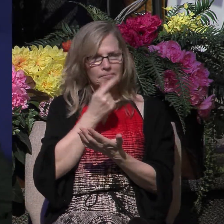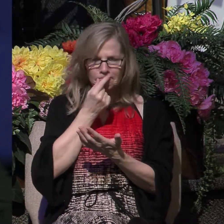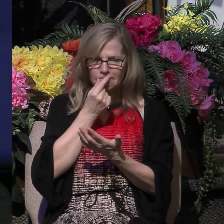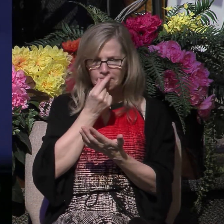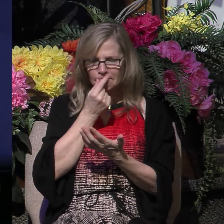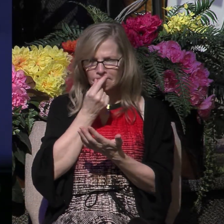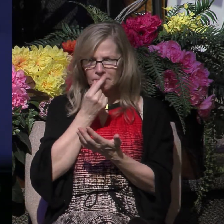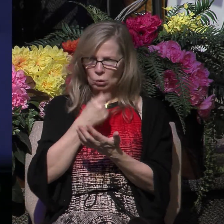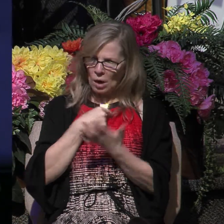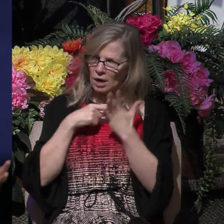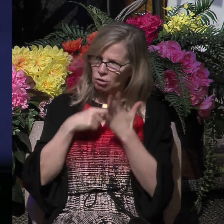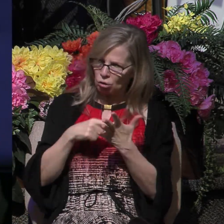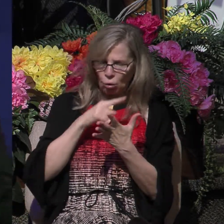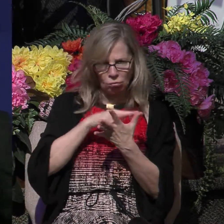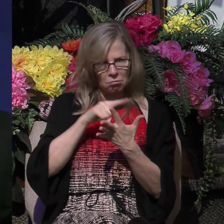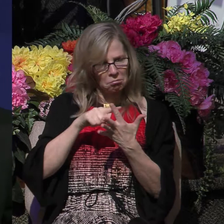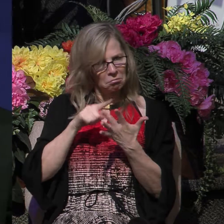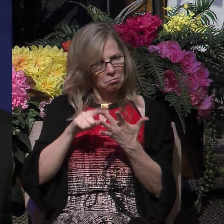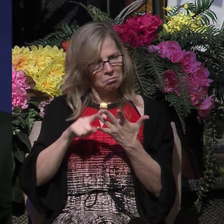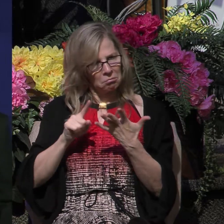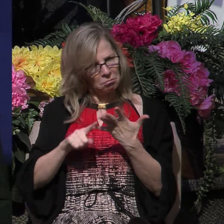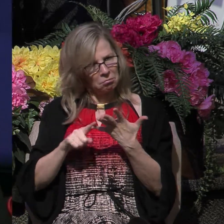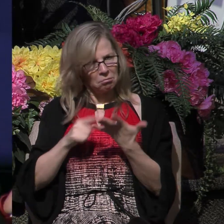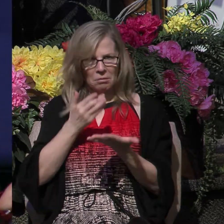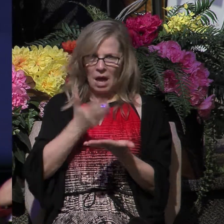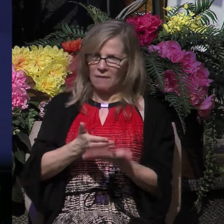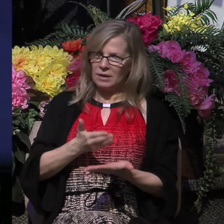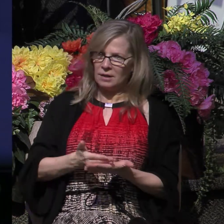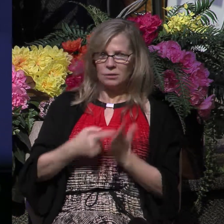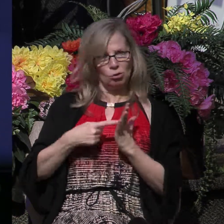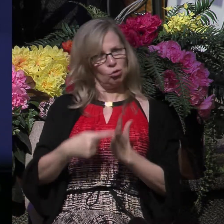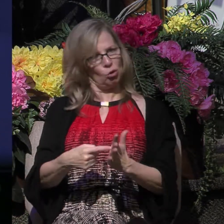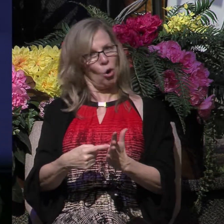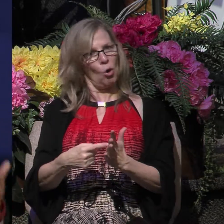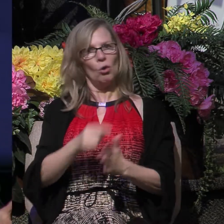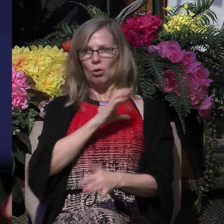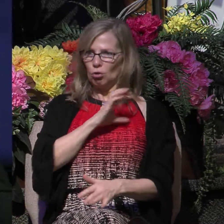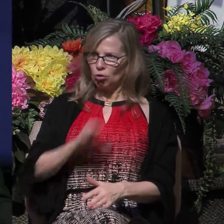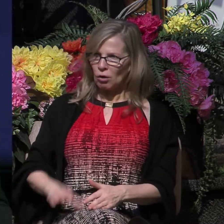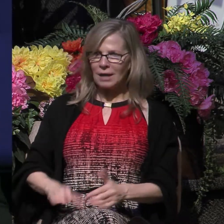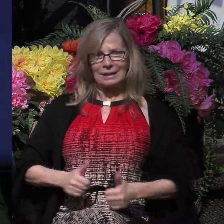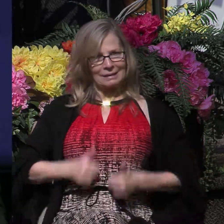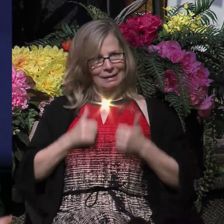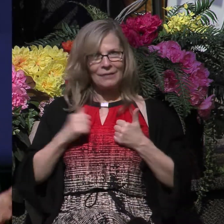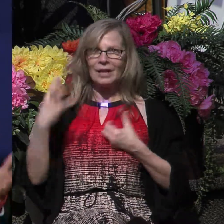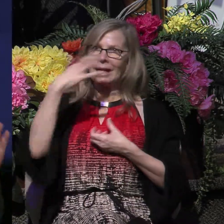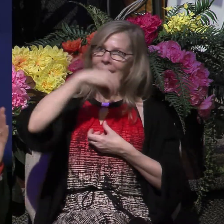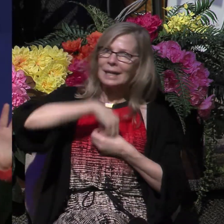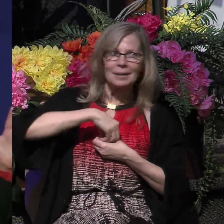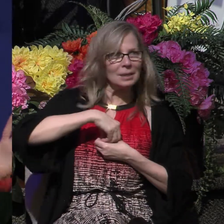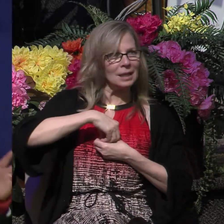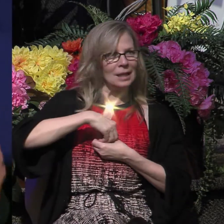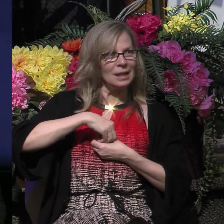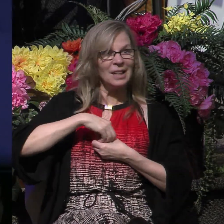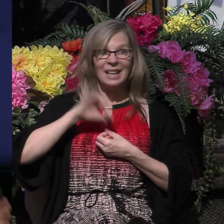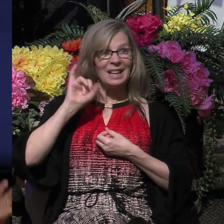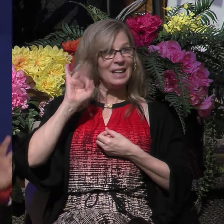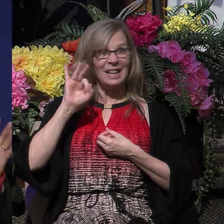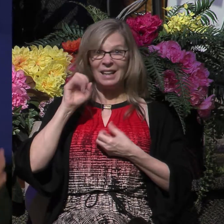These are the kinds of evidences that demonstrate Christ is living in you. And if these types of